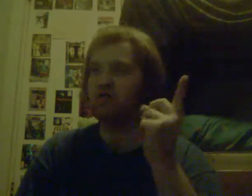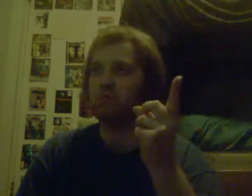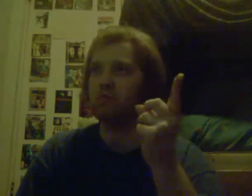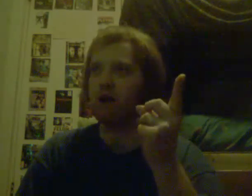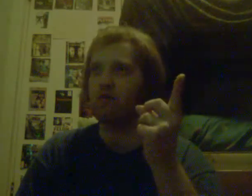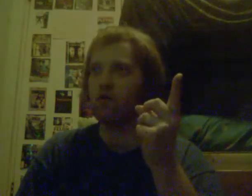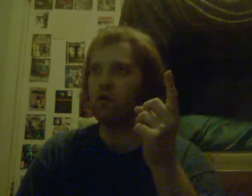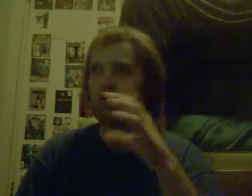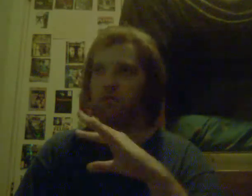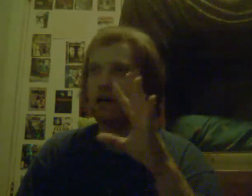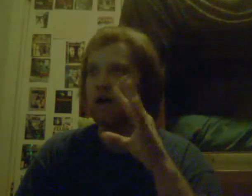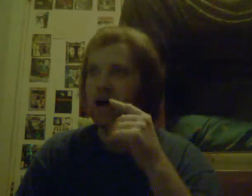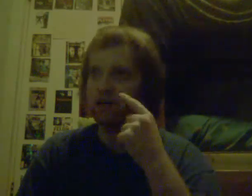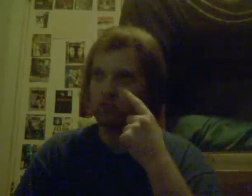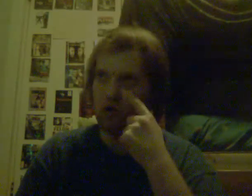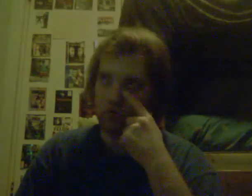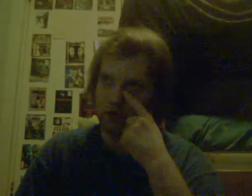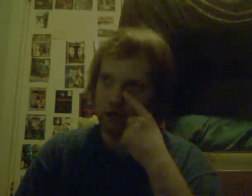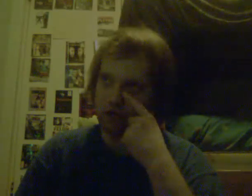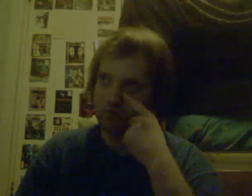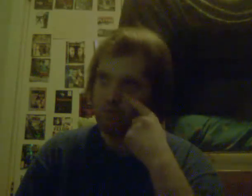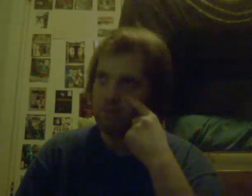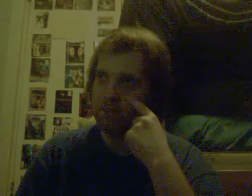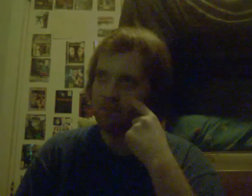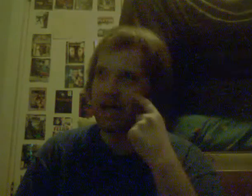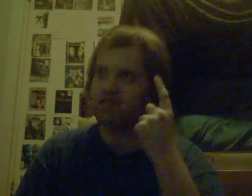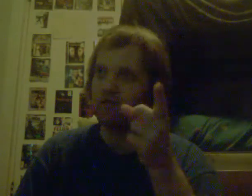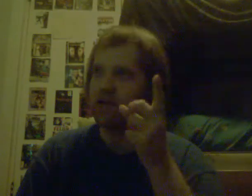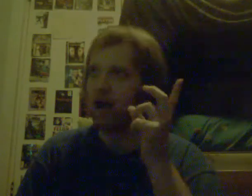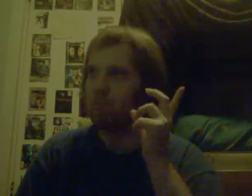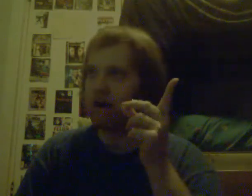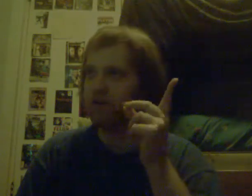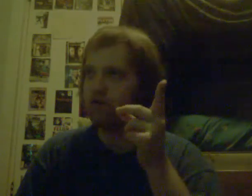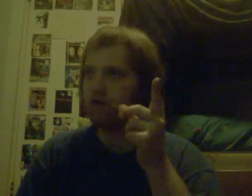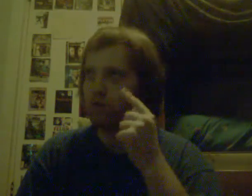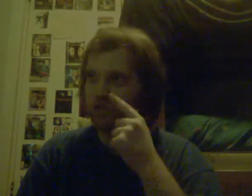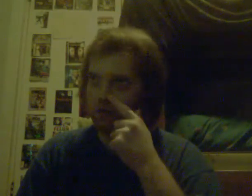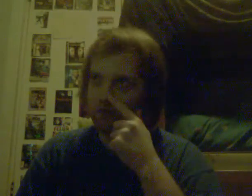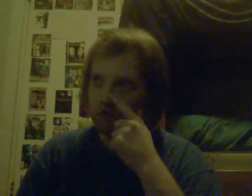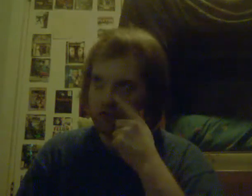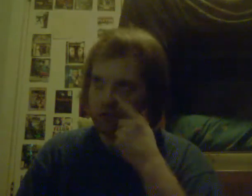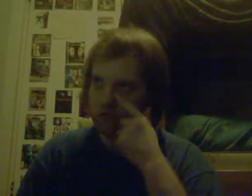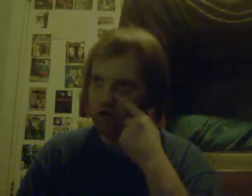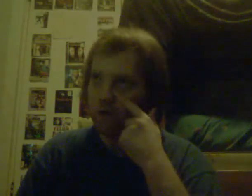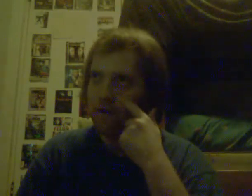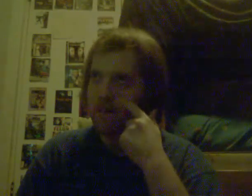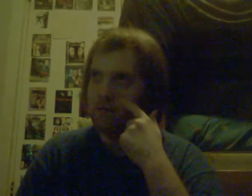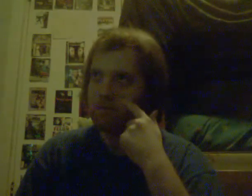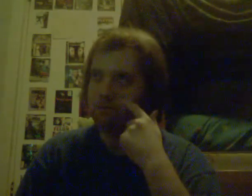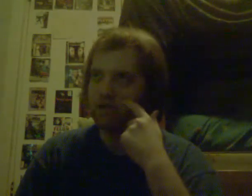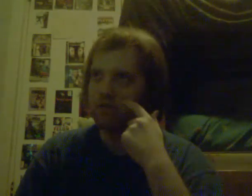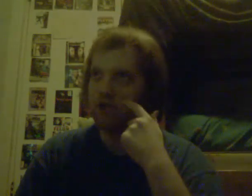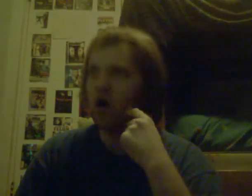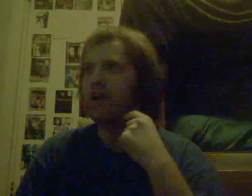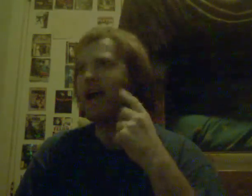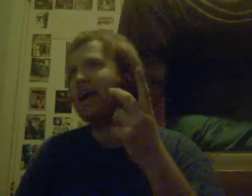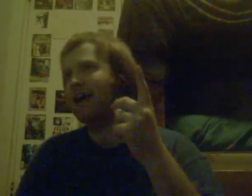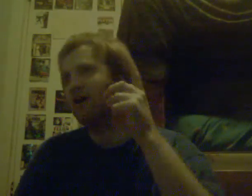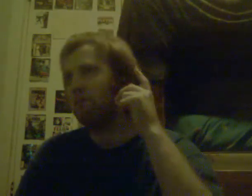super mario world i don't know yet that's a video i might do in the future oh yeah and uh